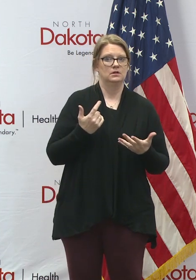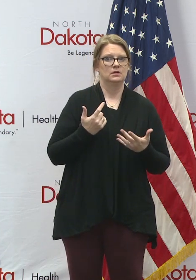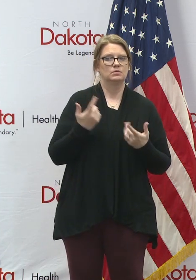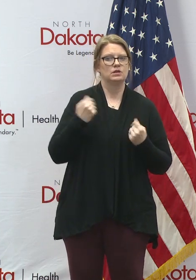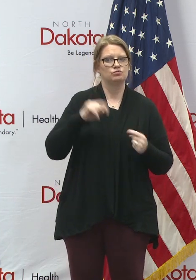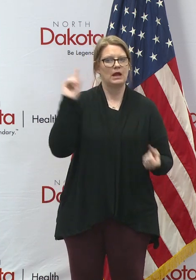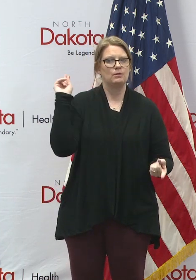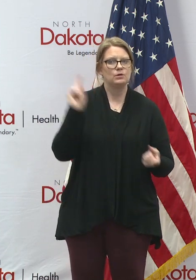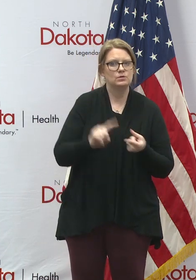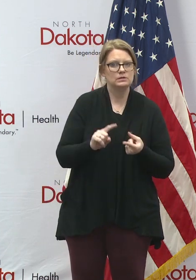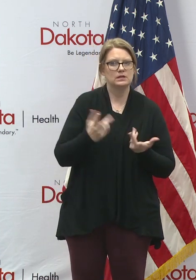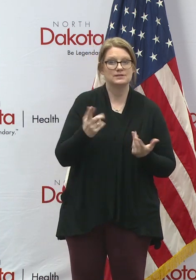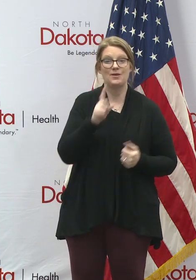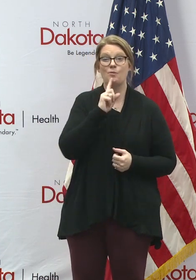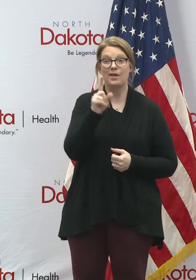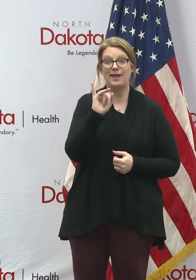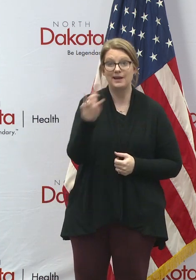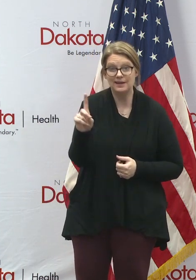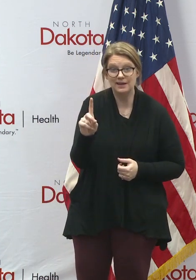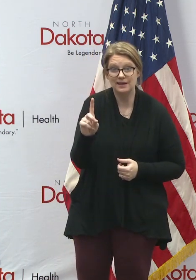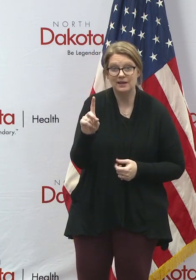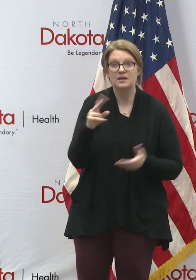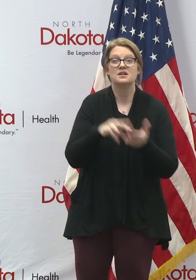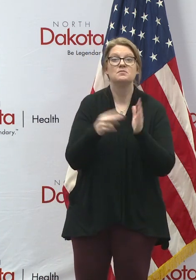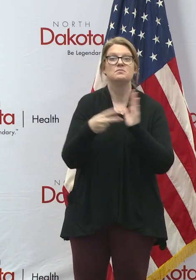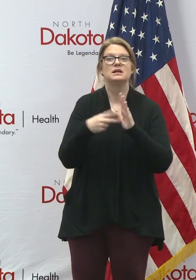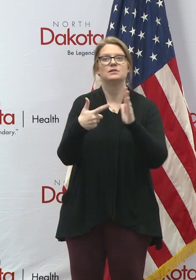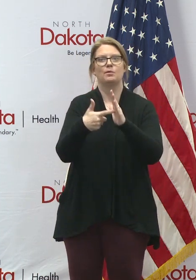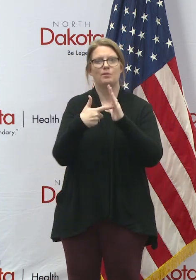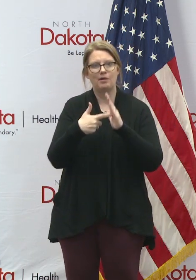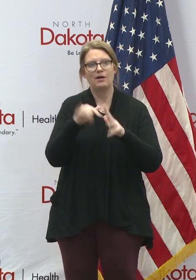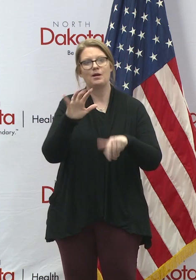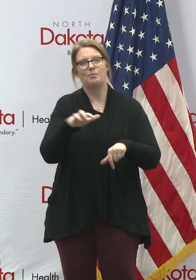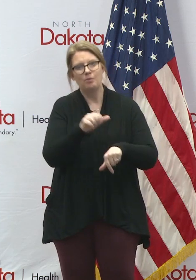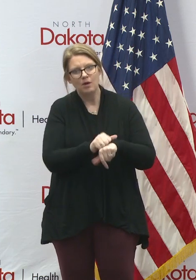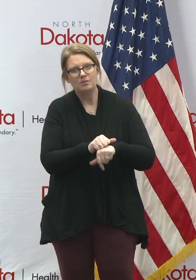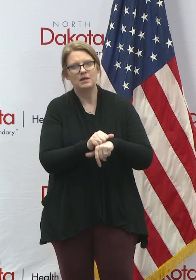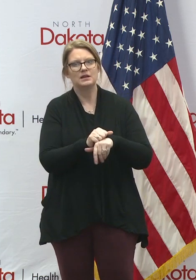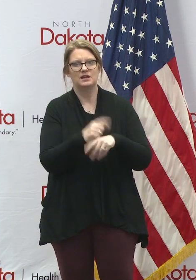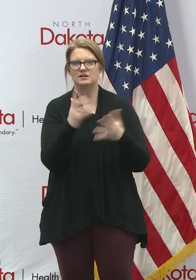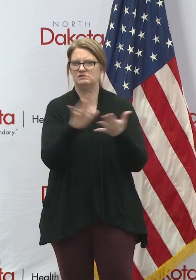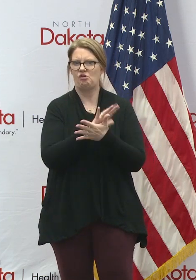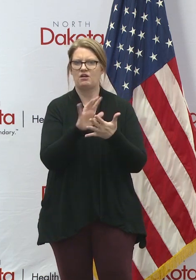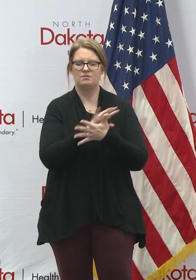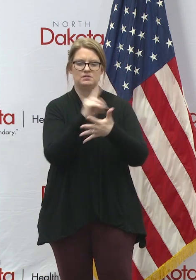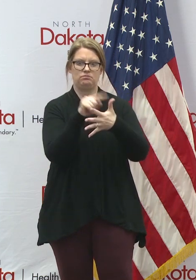because, again, to get a real ID did require an appointment and a number of